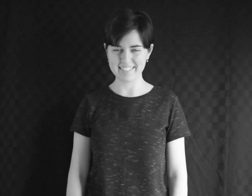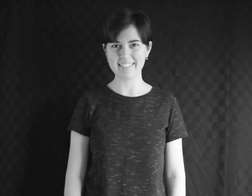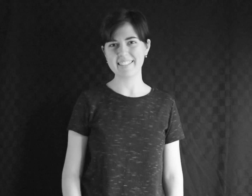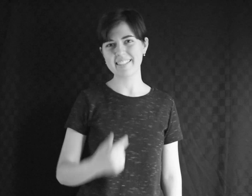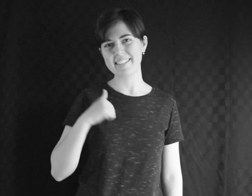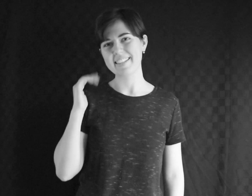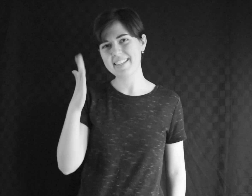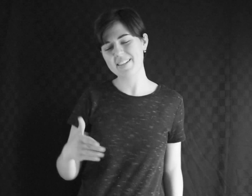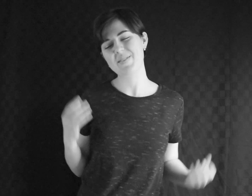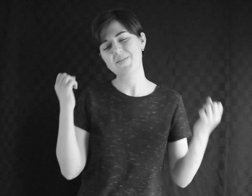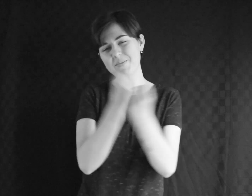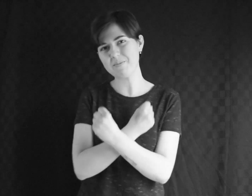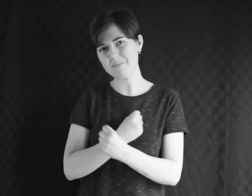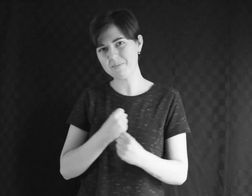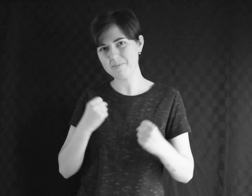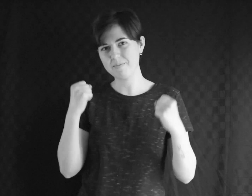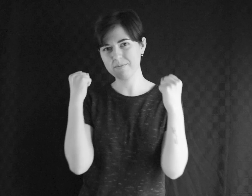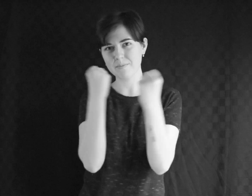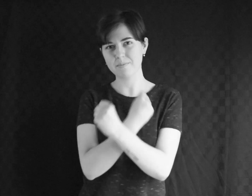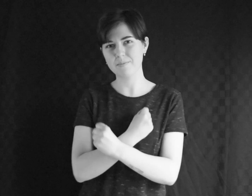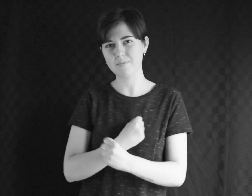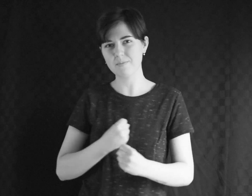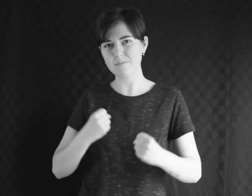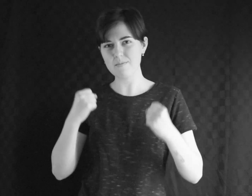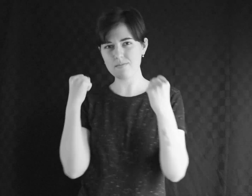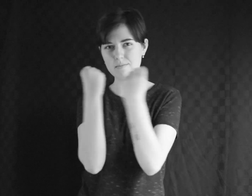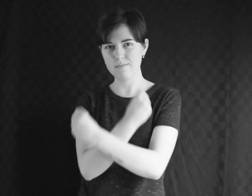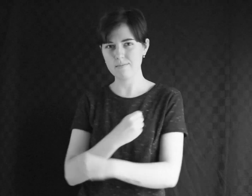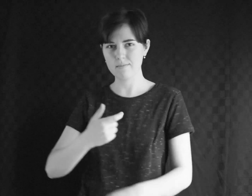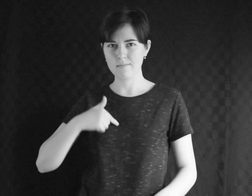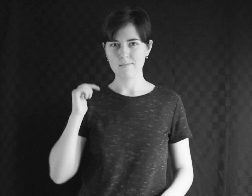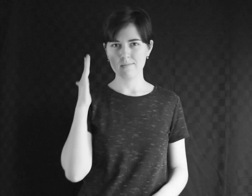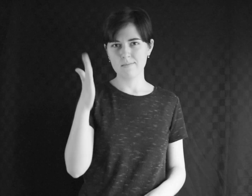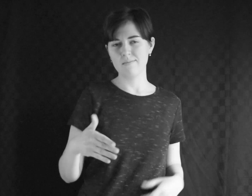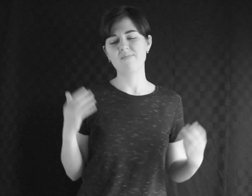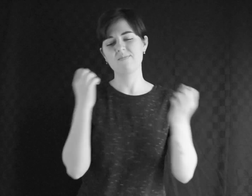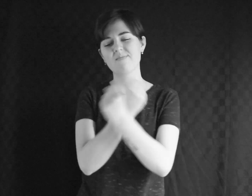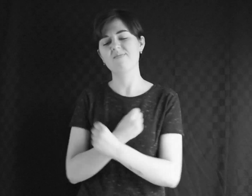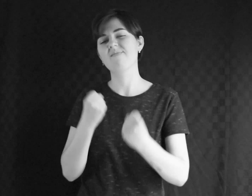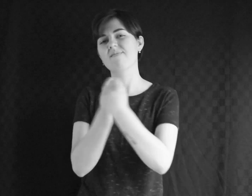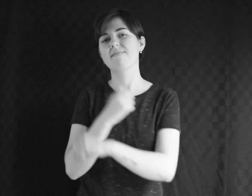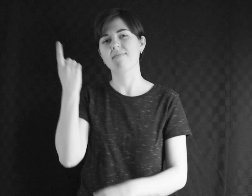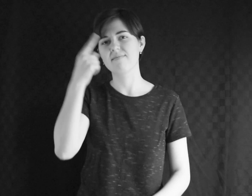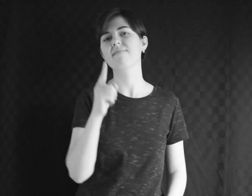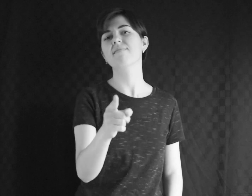I will fight I will fight for you